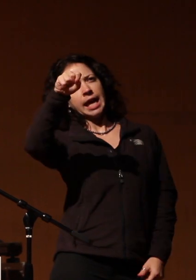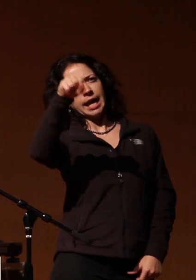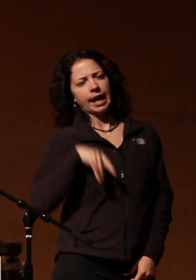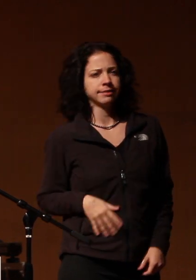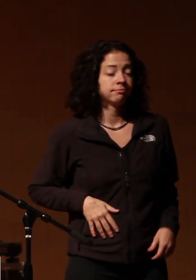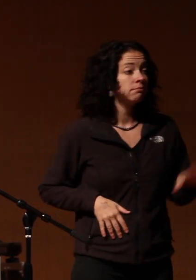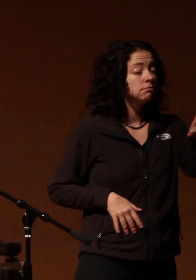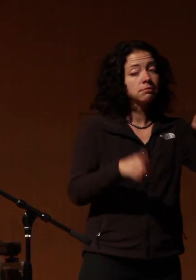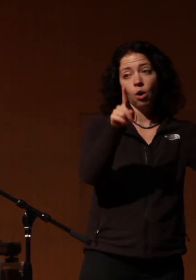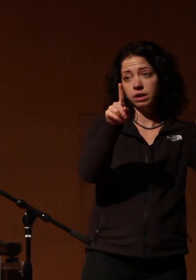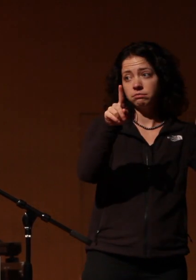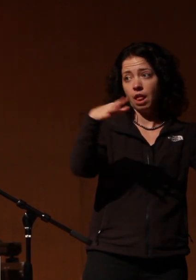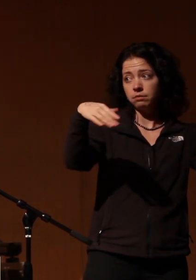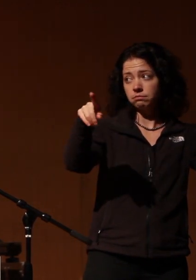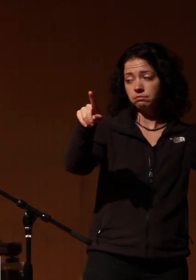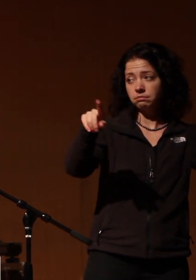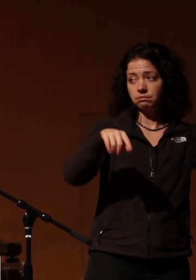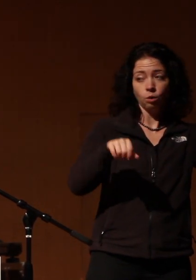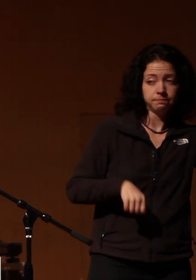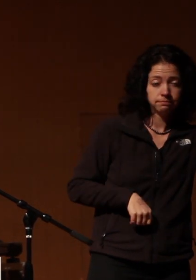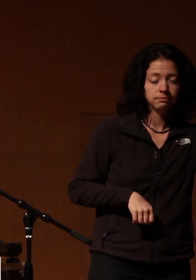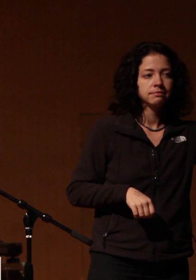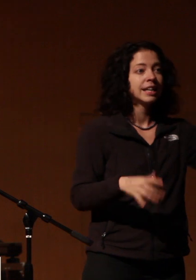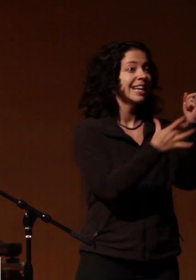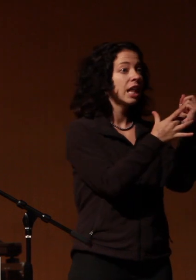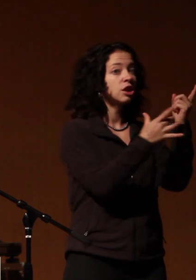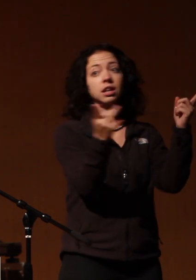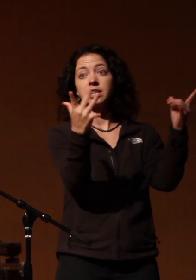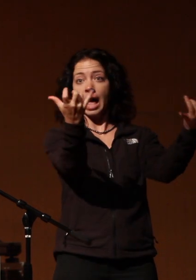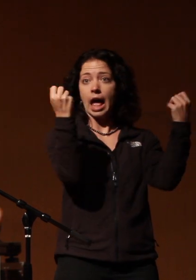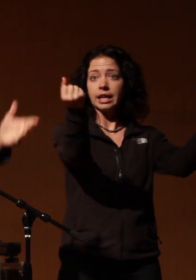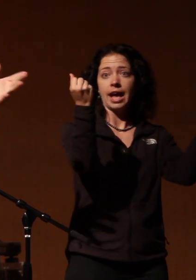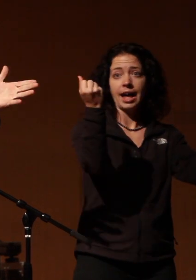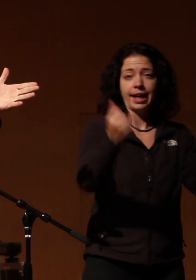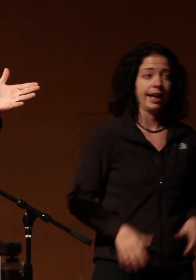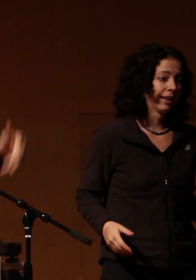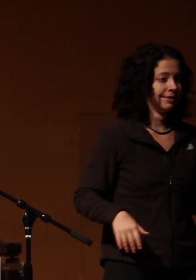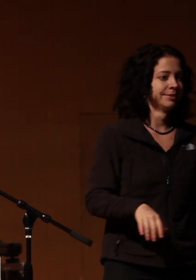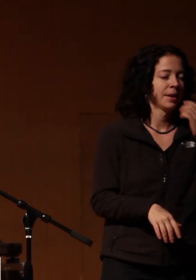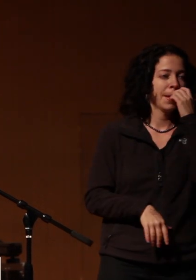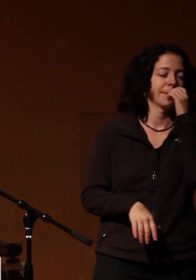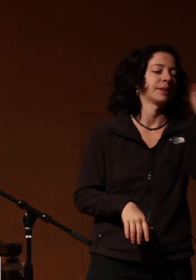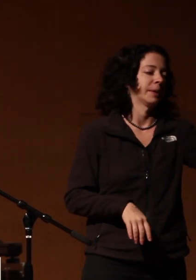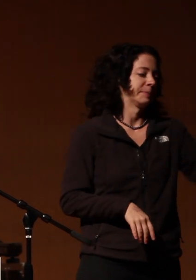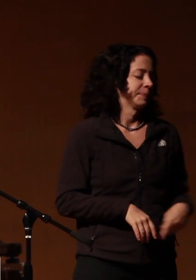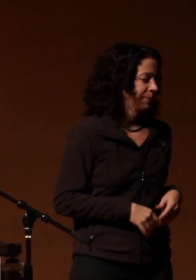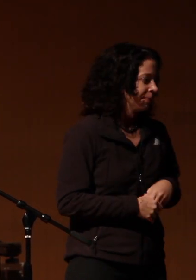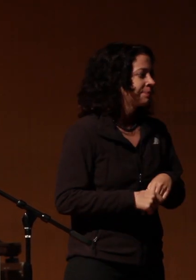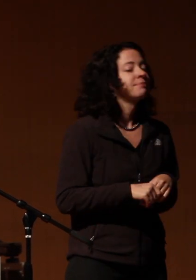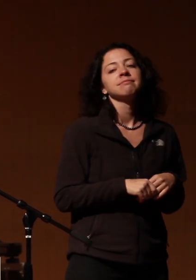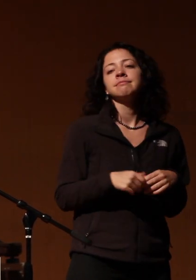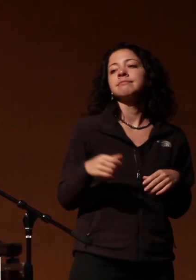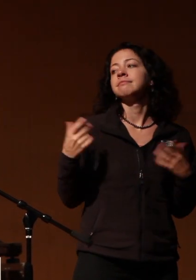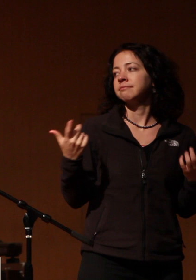so ready hold on huh technology yeah all right all right so